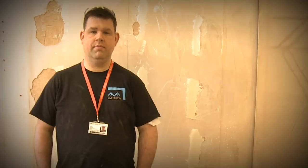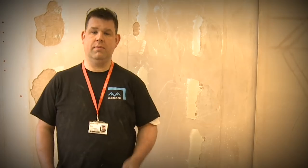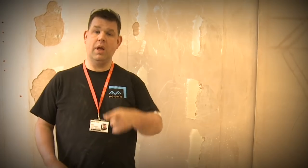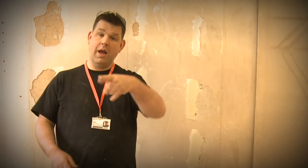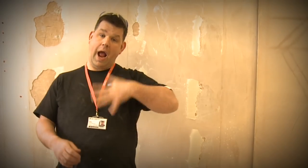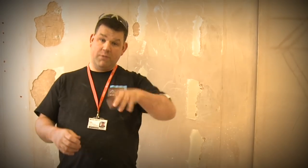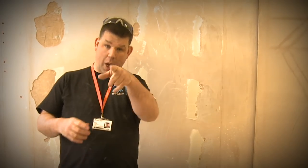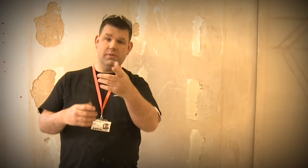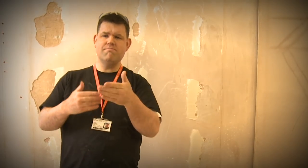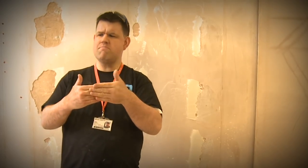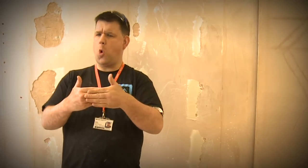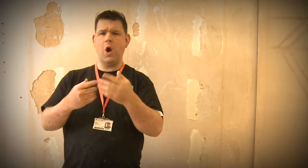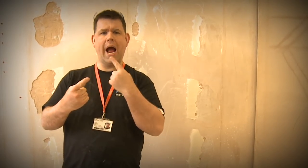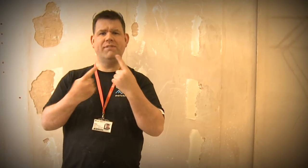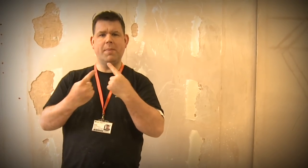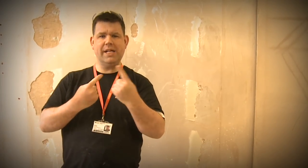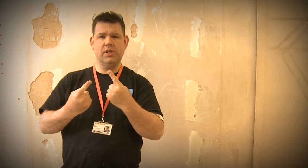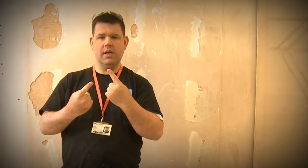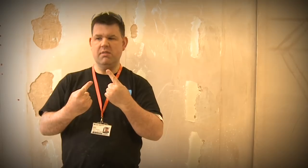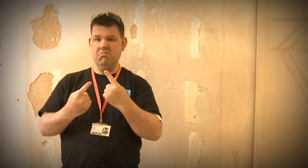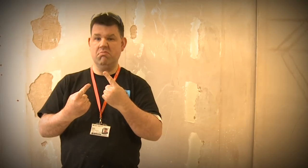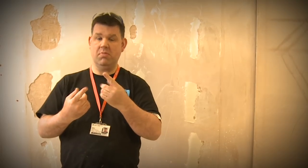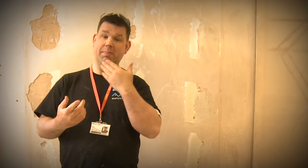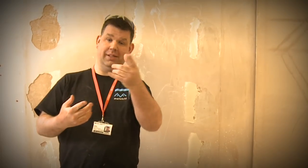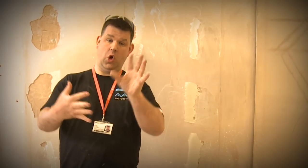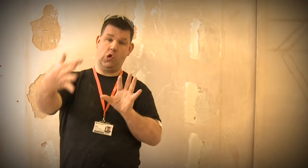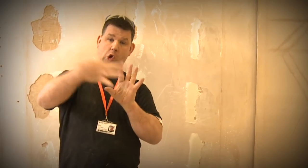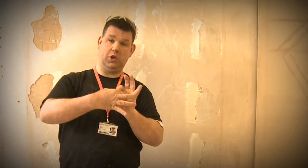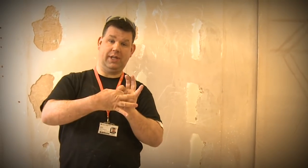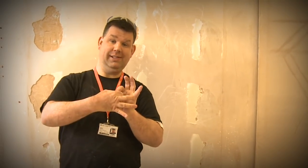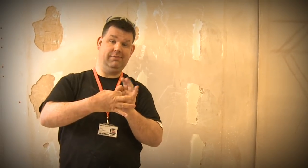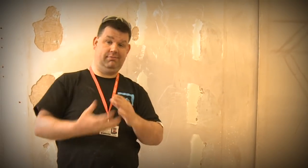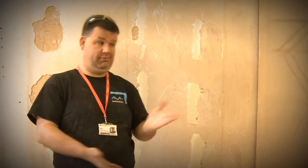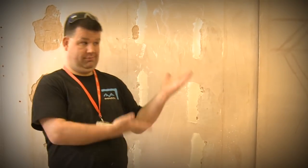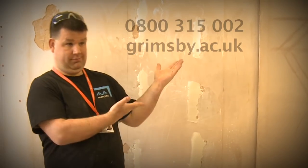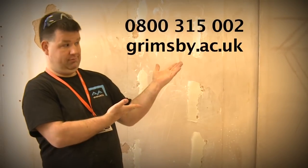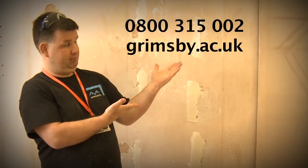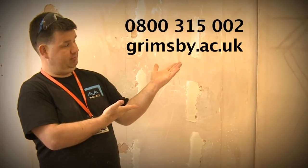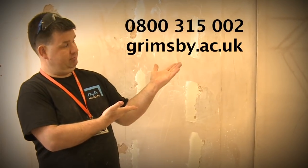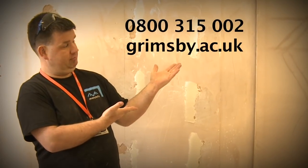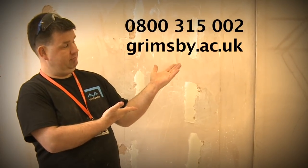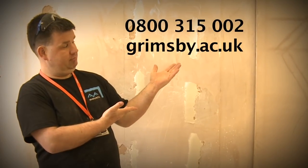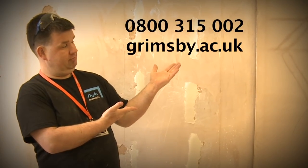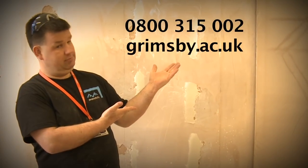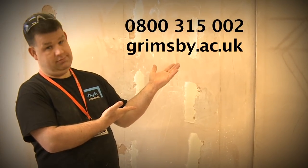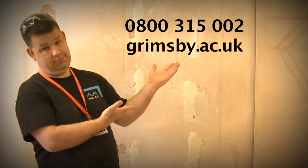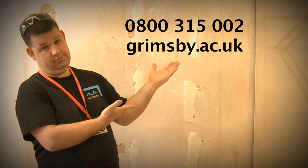If you want more information, please contact the Grimsby Institute on 0800 315 002